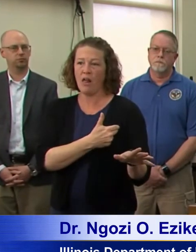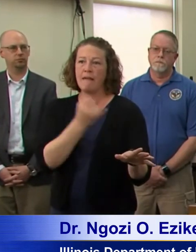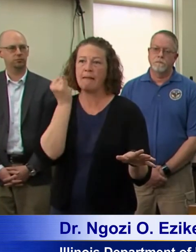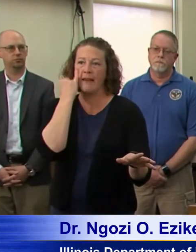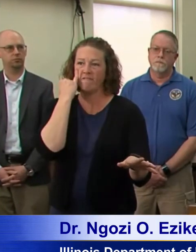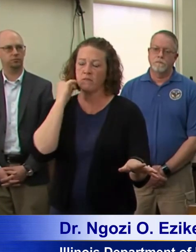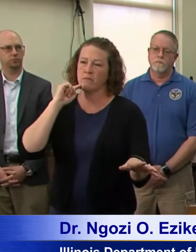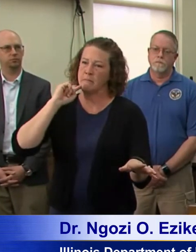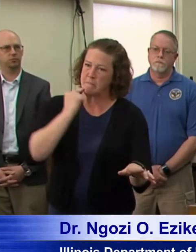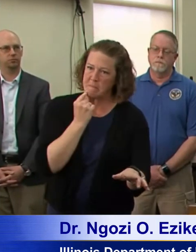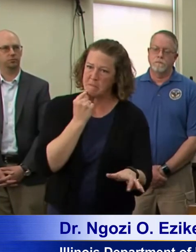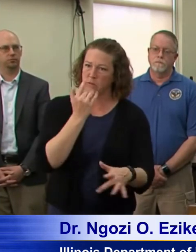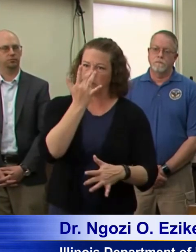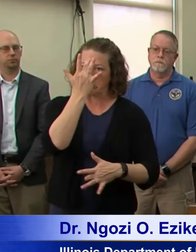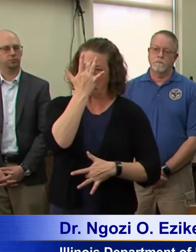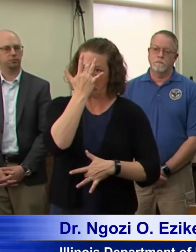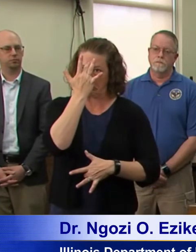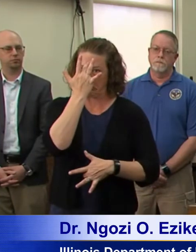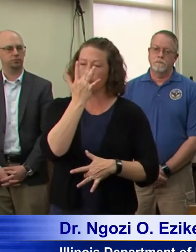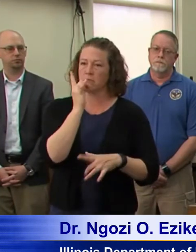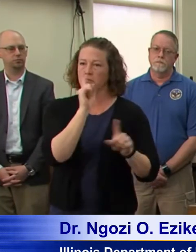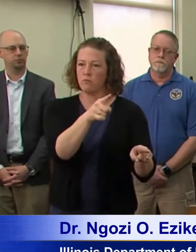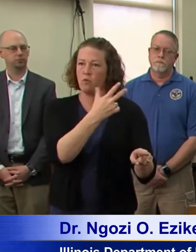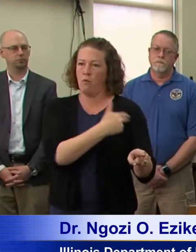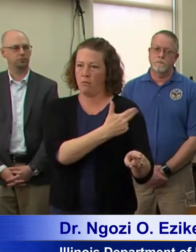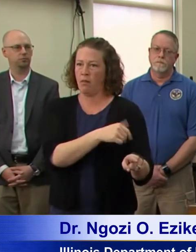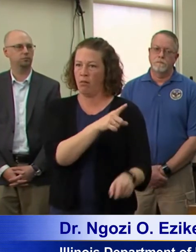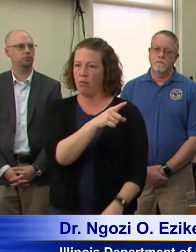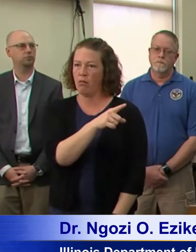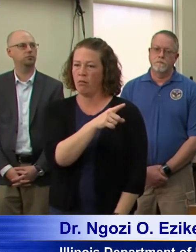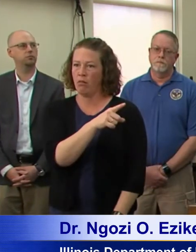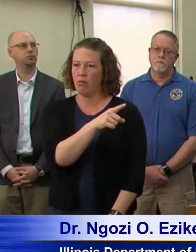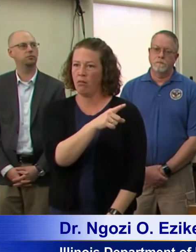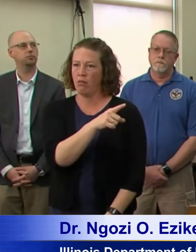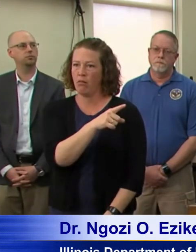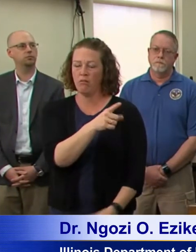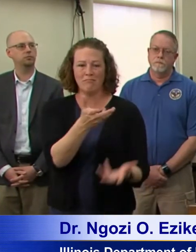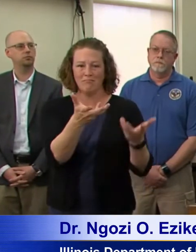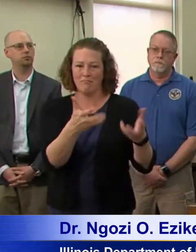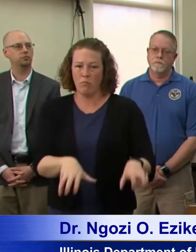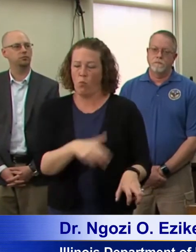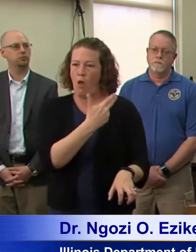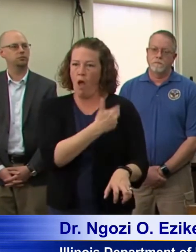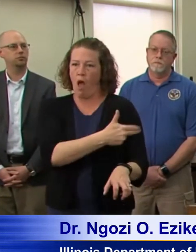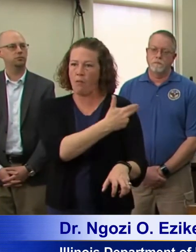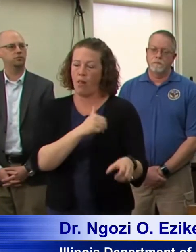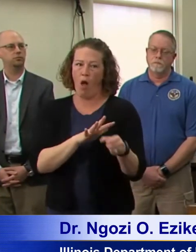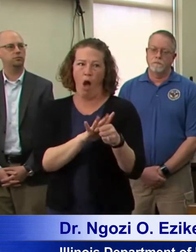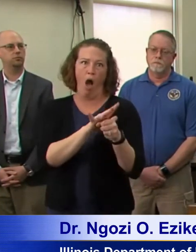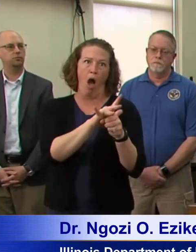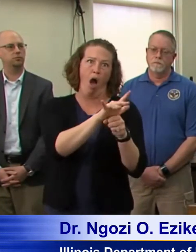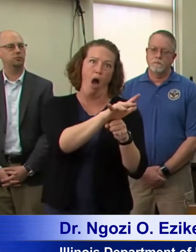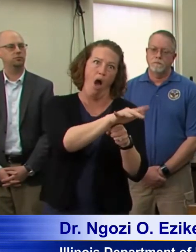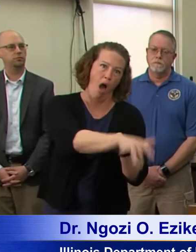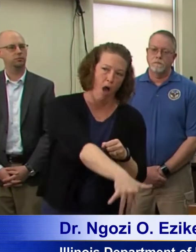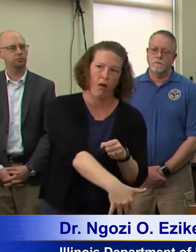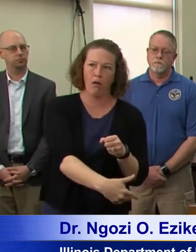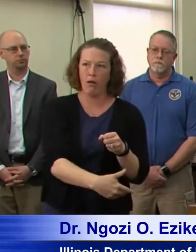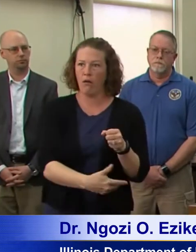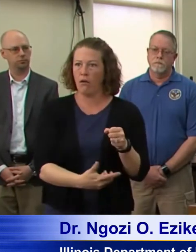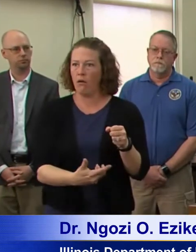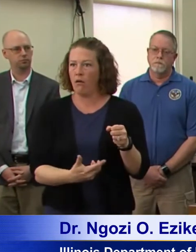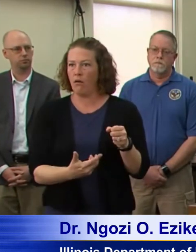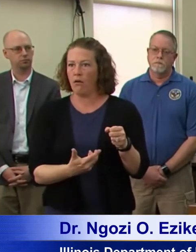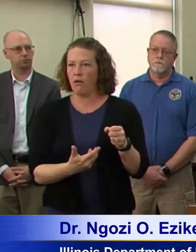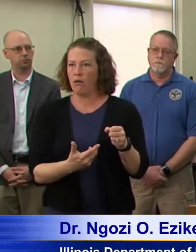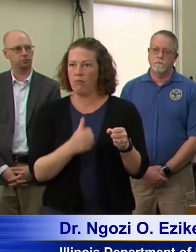home. If we can keep those beds available, we don't want to see a situation where we have more people that need a